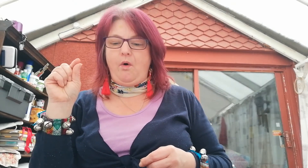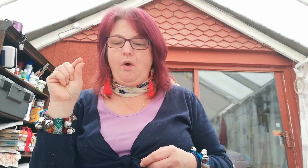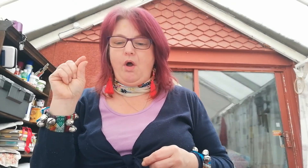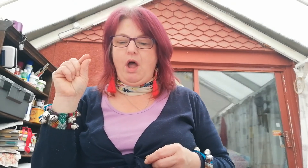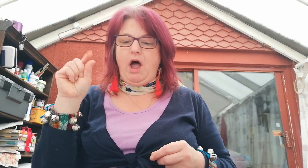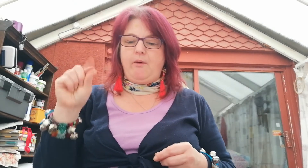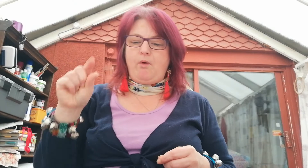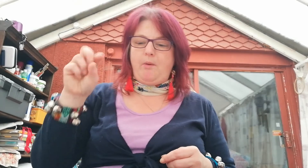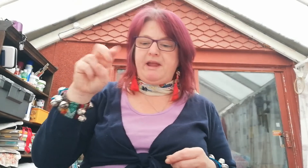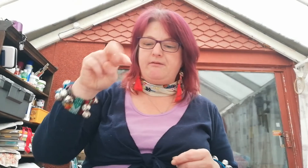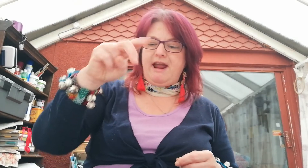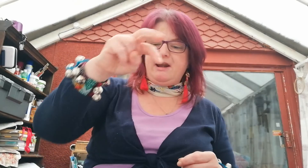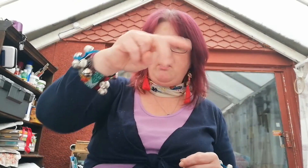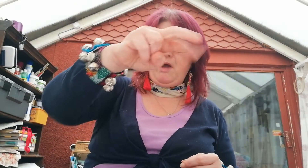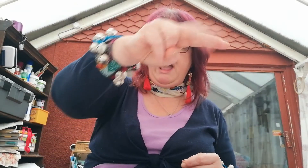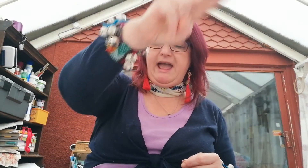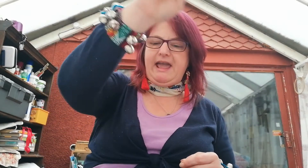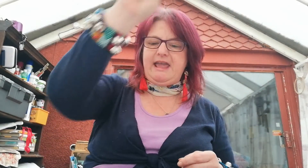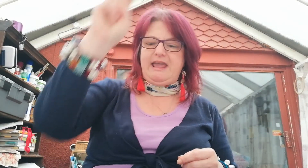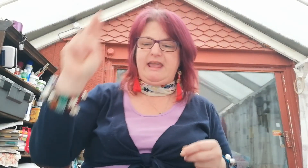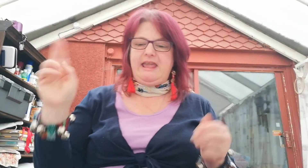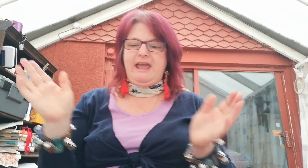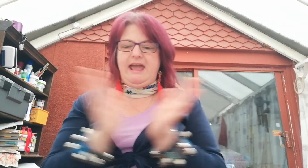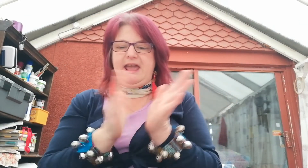And Robin ran away. Yay!